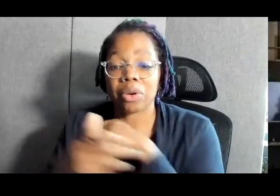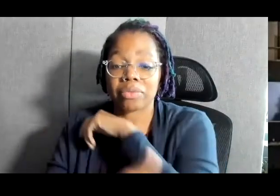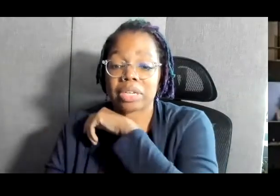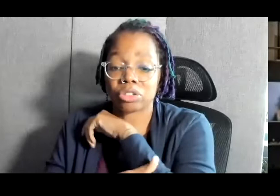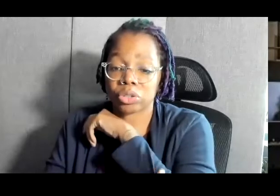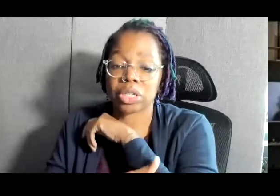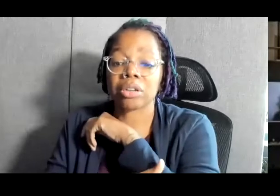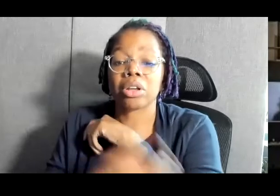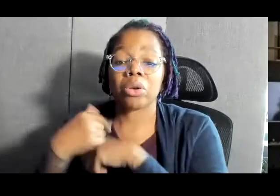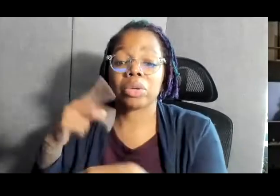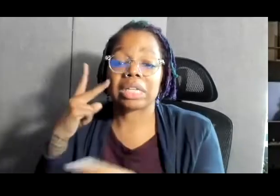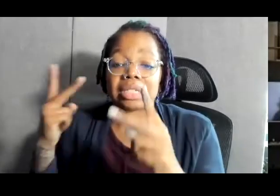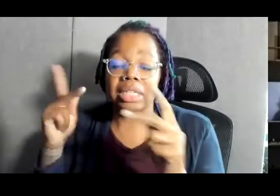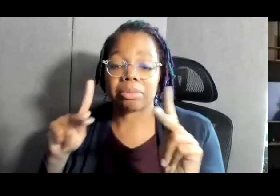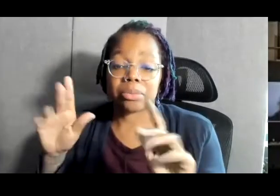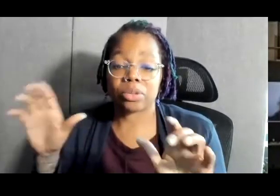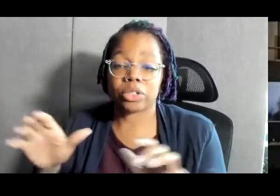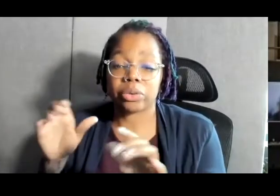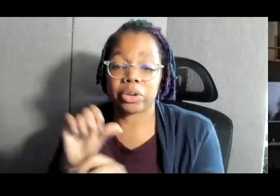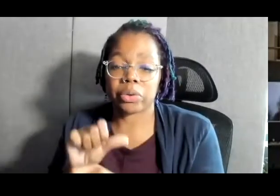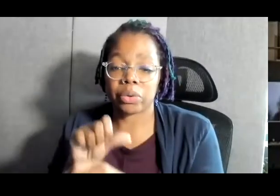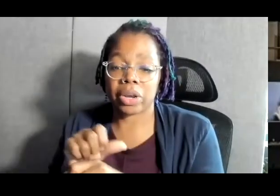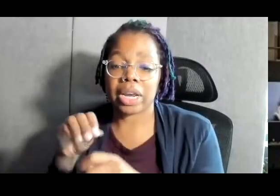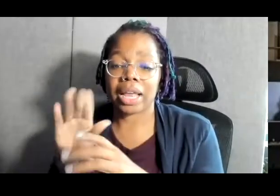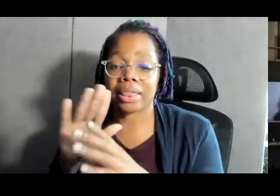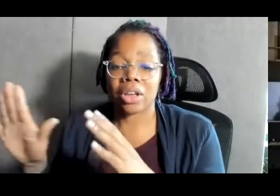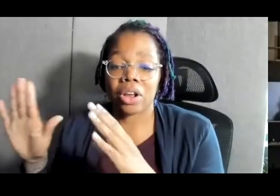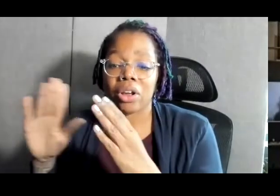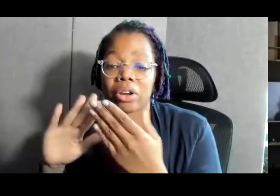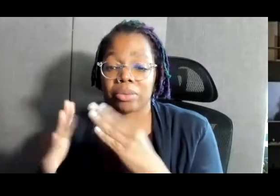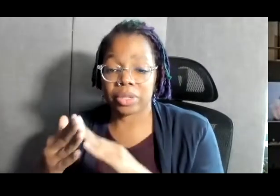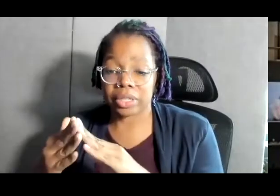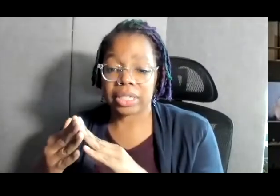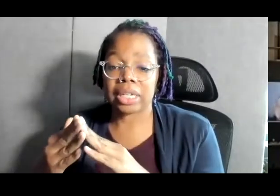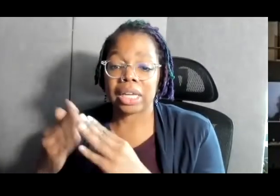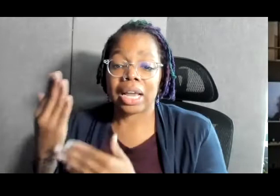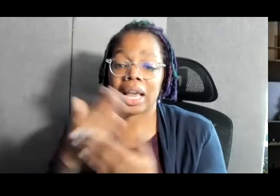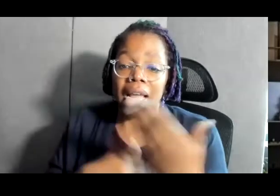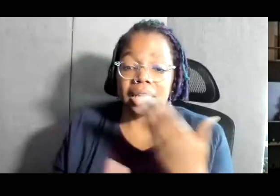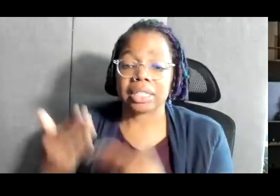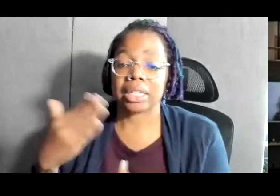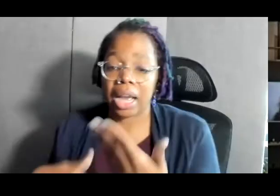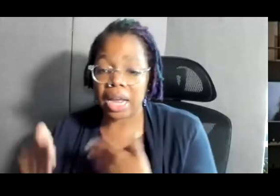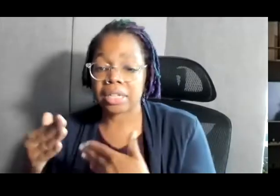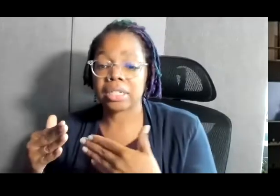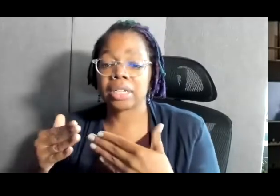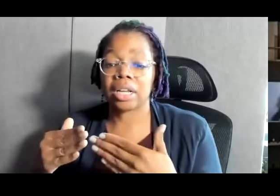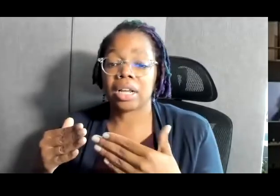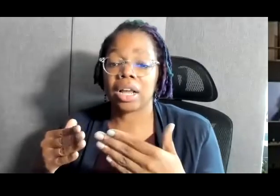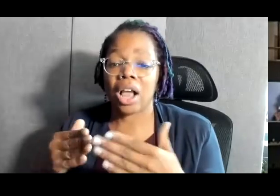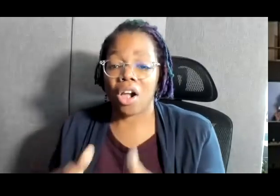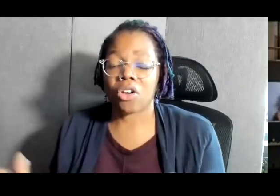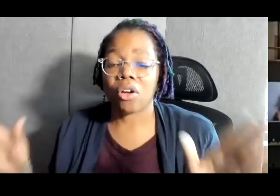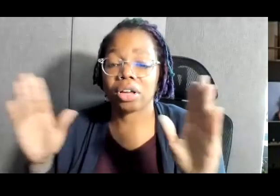we've seen people doing work in their communities, hand in hand, across community